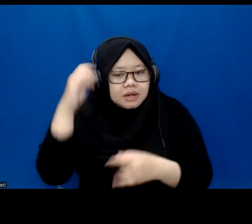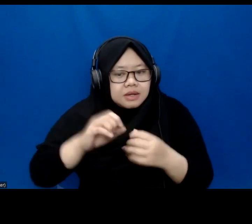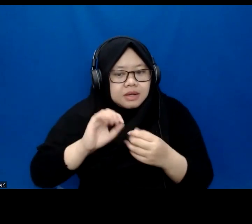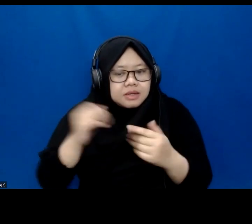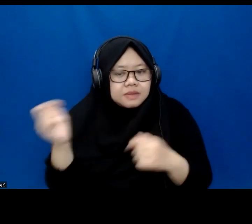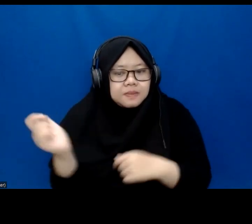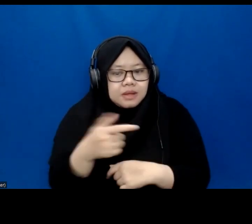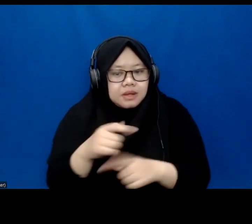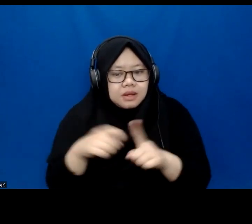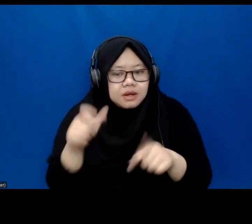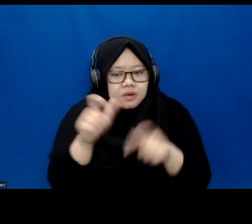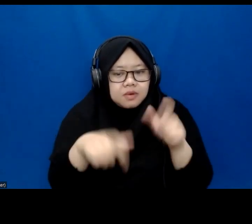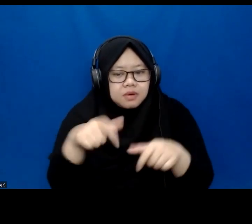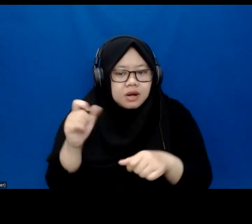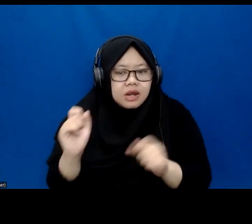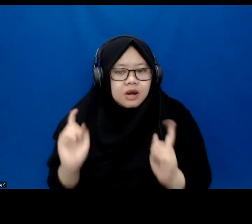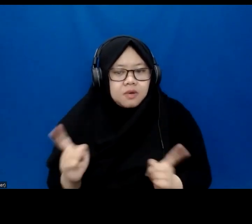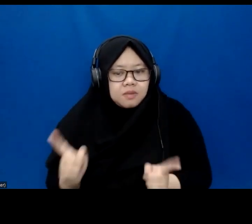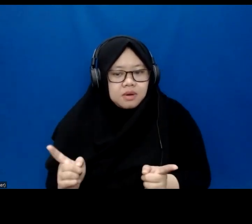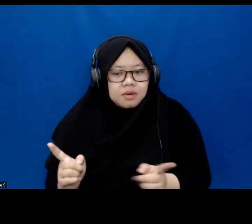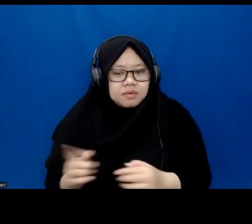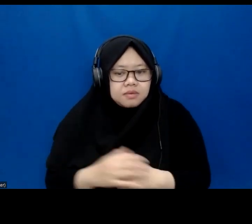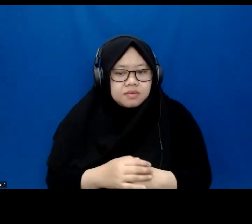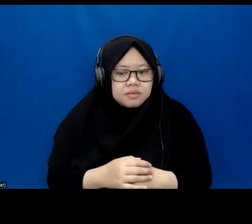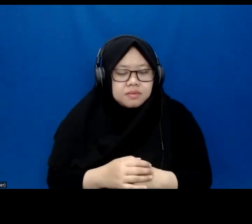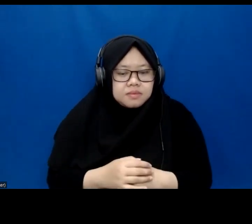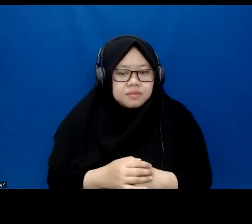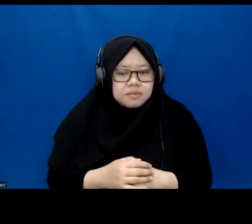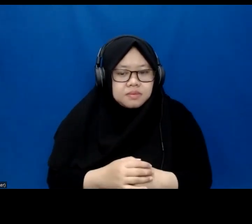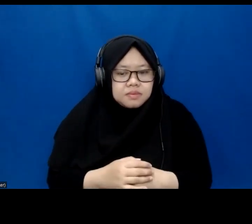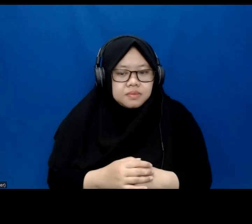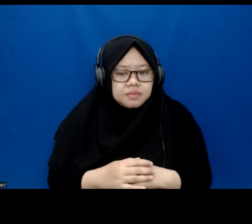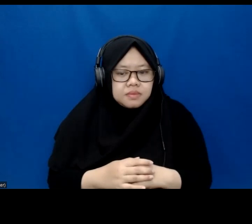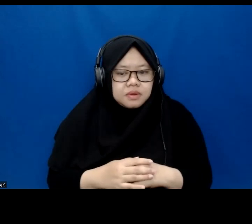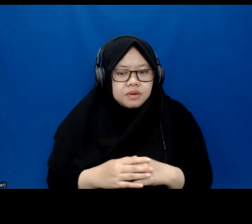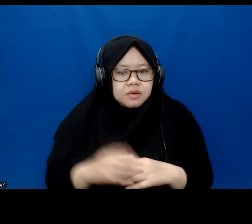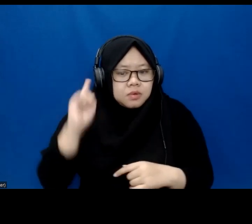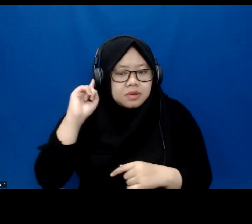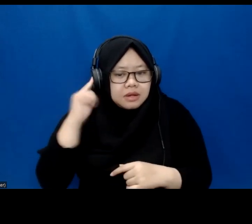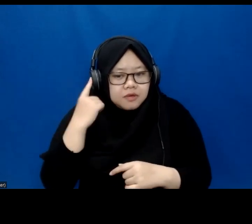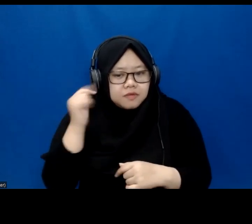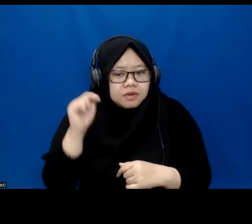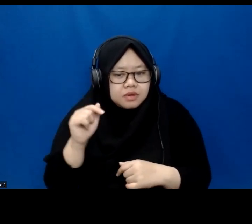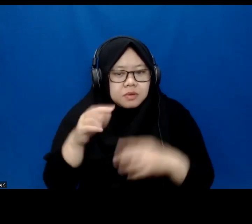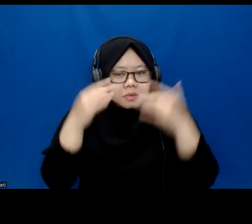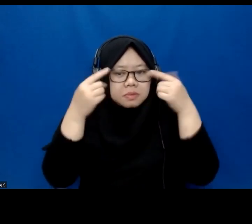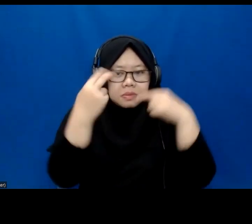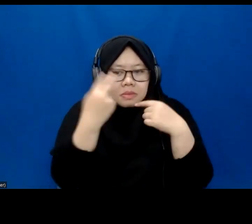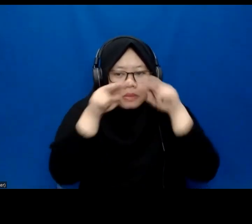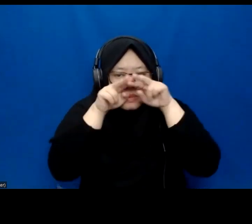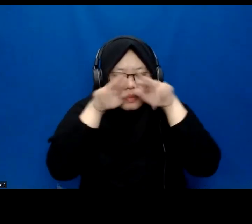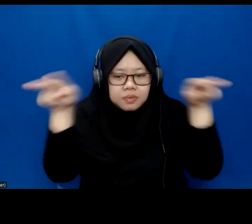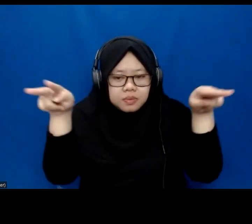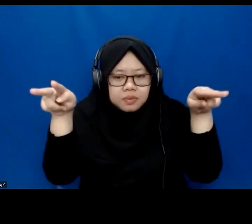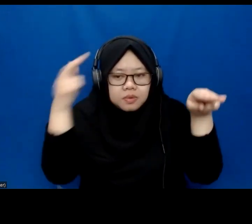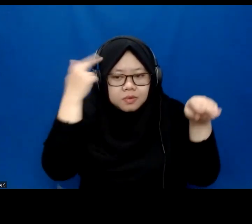2x and 3x speed faster than us. And also, for the deaf, they have wider eyesight and be able to